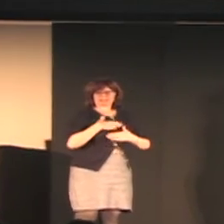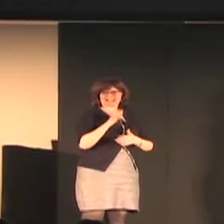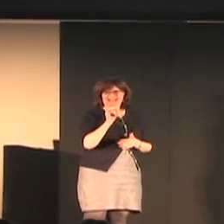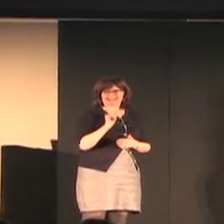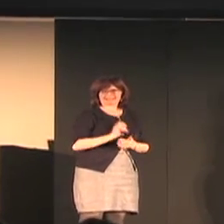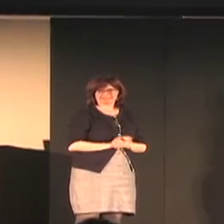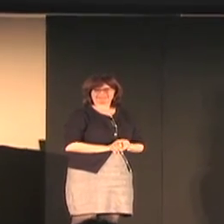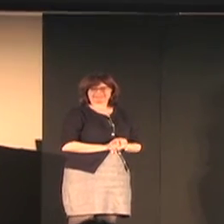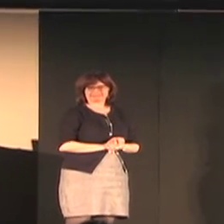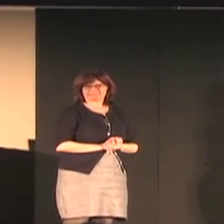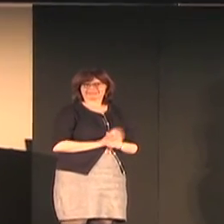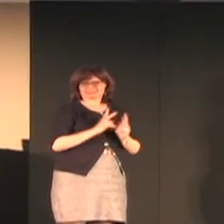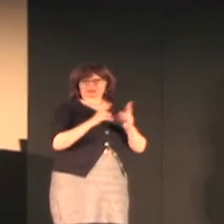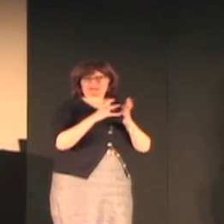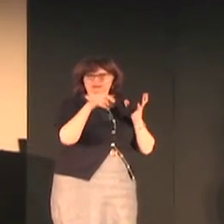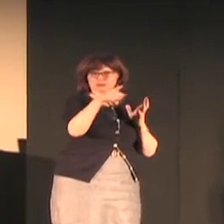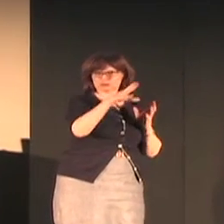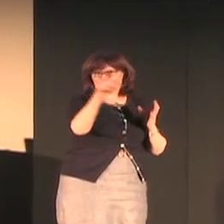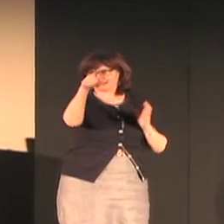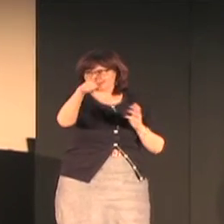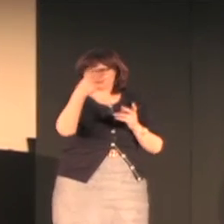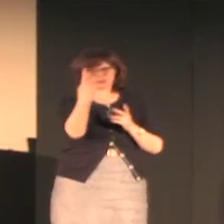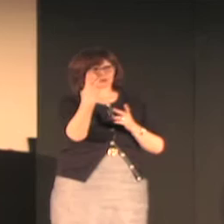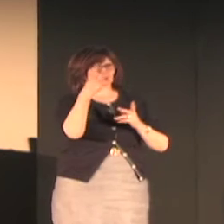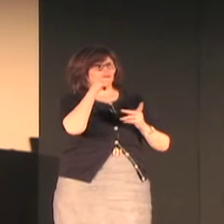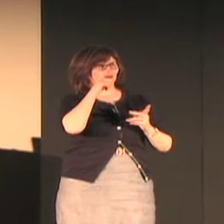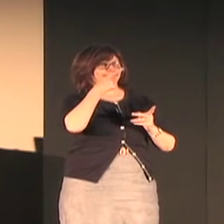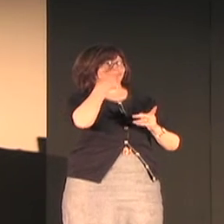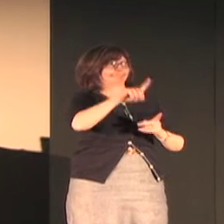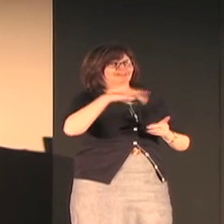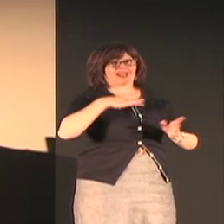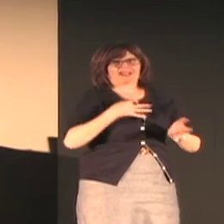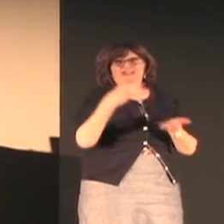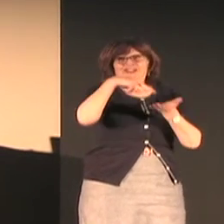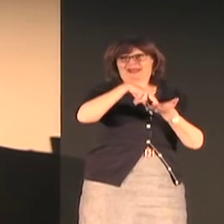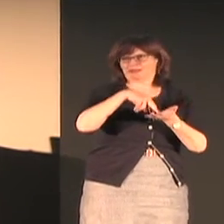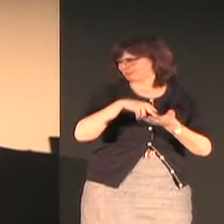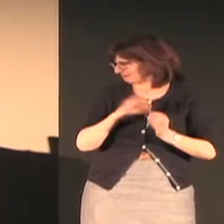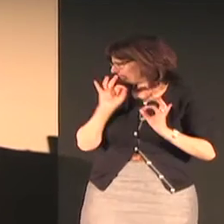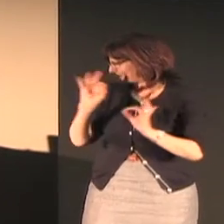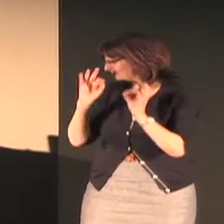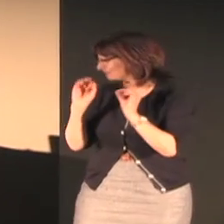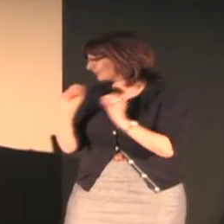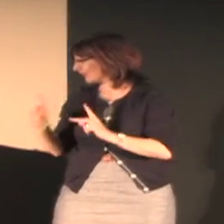I appreciate it I had two volunteers thank you for our first volunteer also